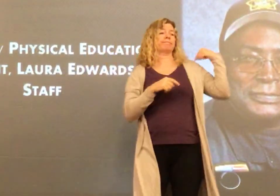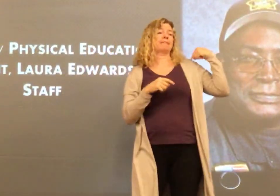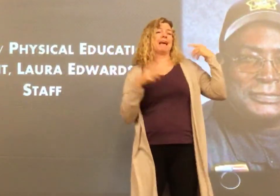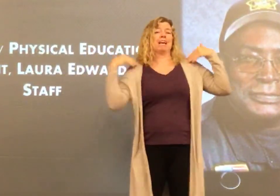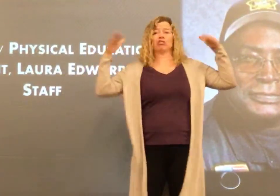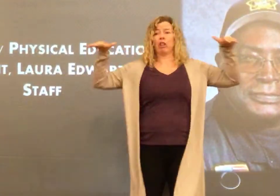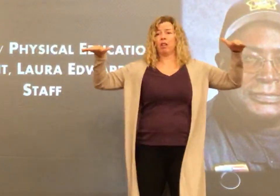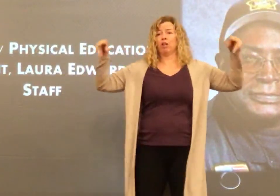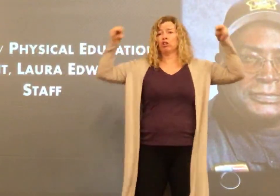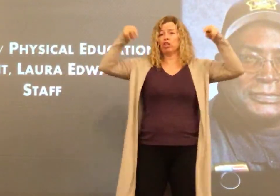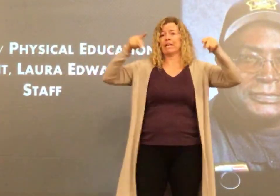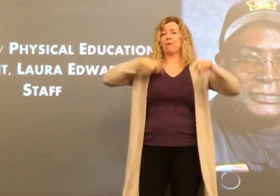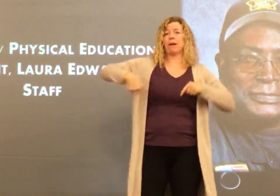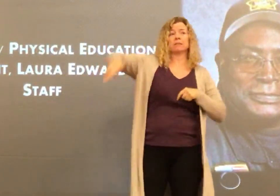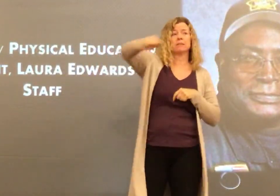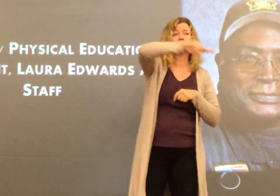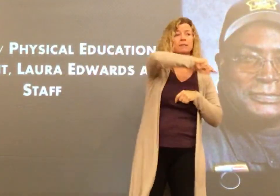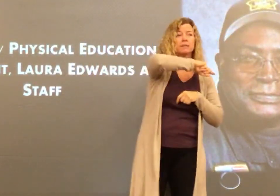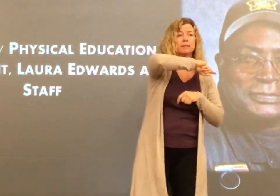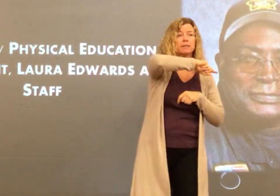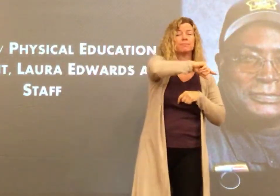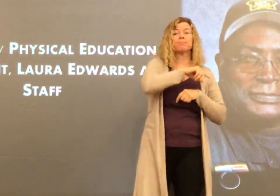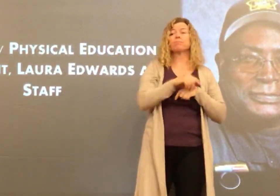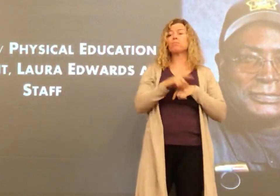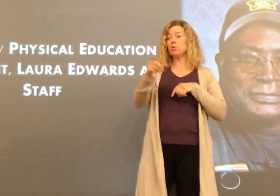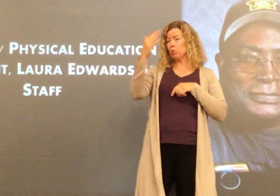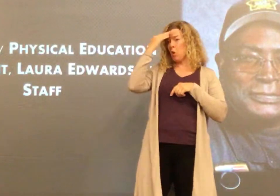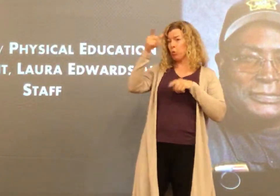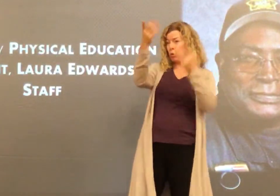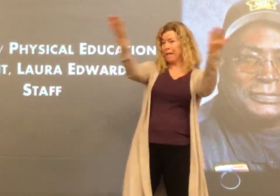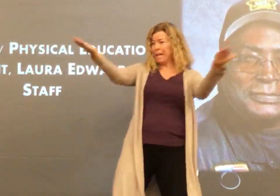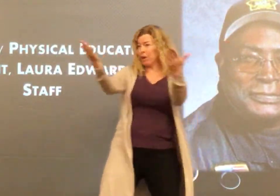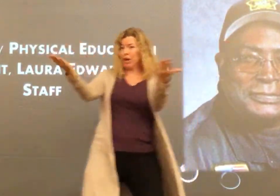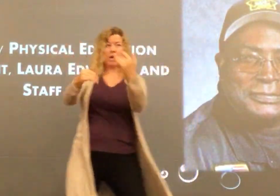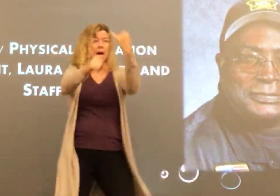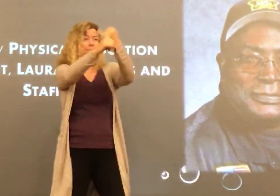Now he's our angel. He's looking down on us.